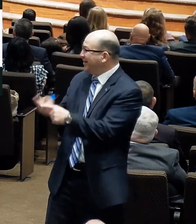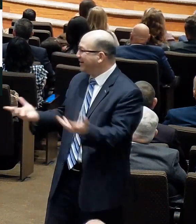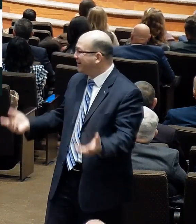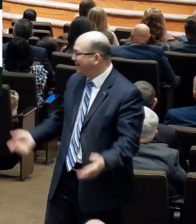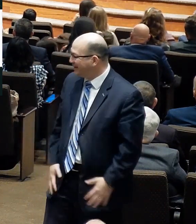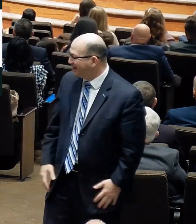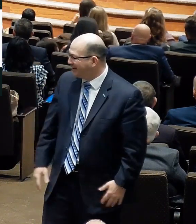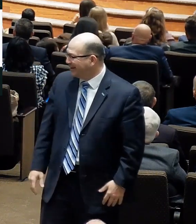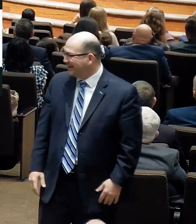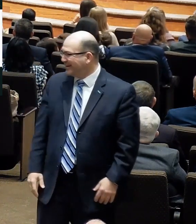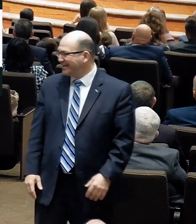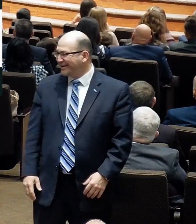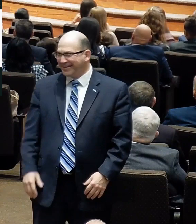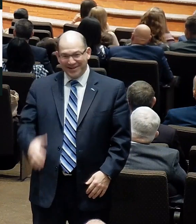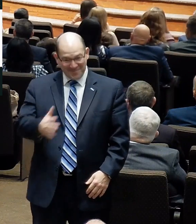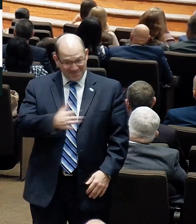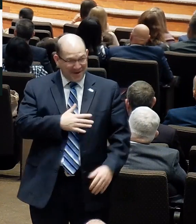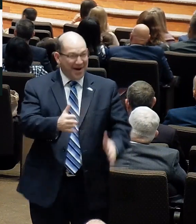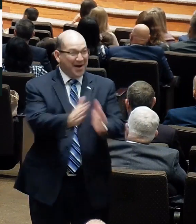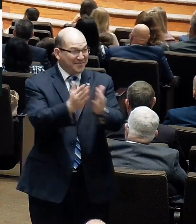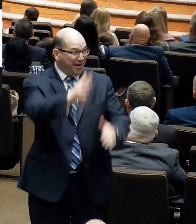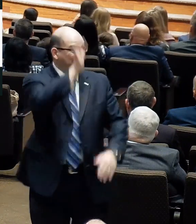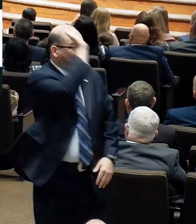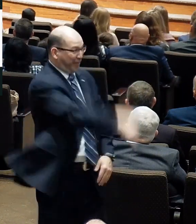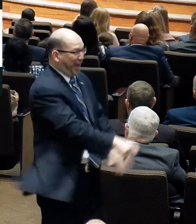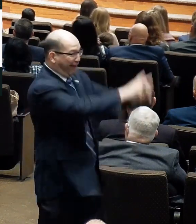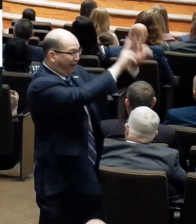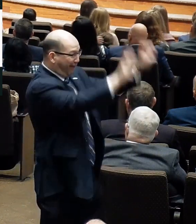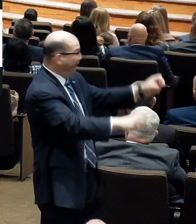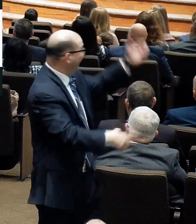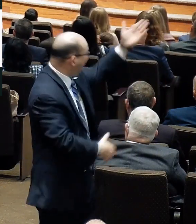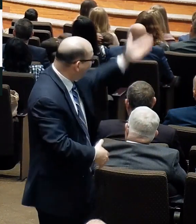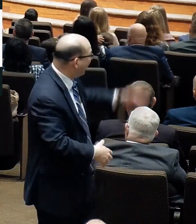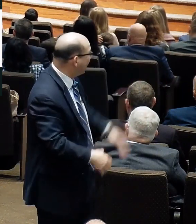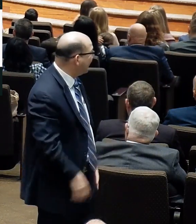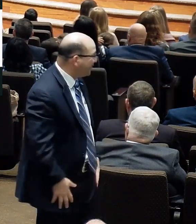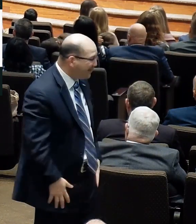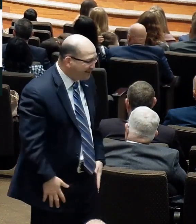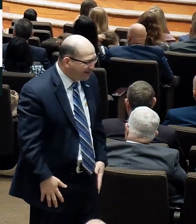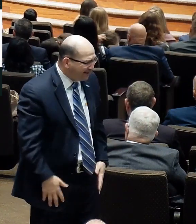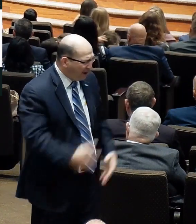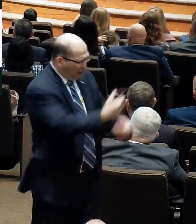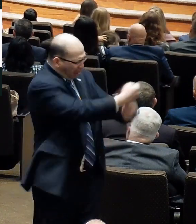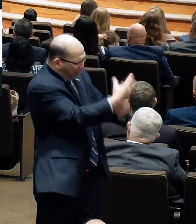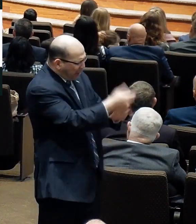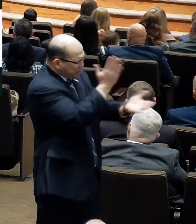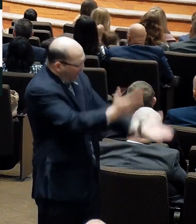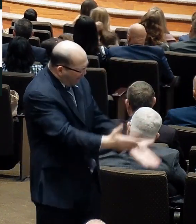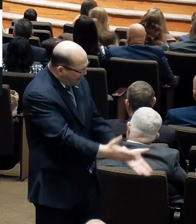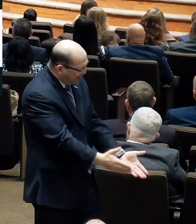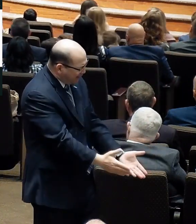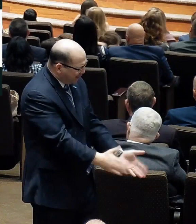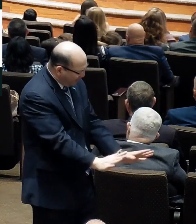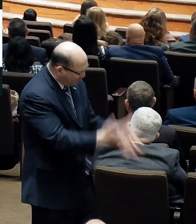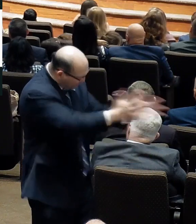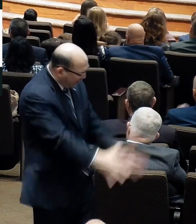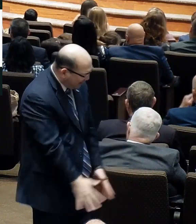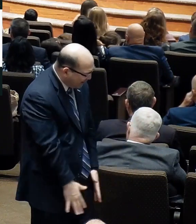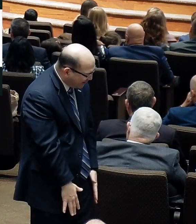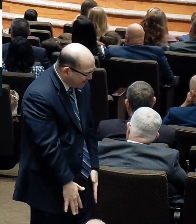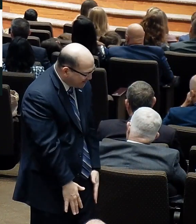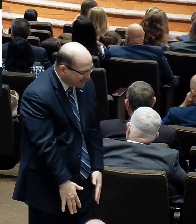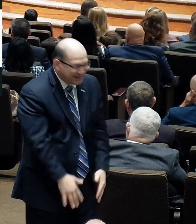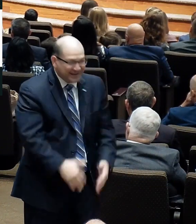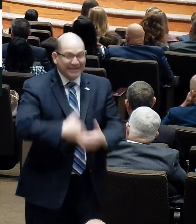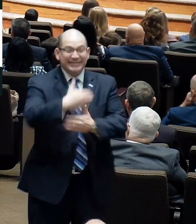That's the book I'm writing. And he wrote, We There Yet? Stop Telling Me How to Drive. In fact, it's a trilogy. The next volume is going to be, No,